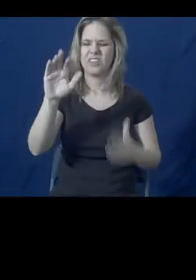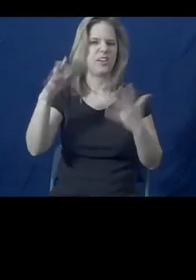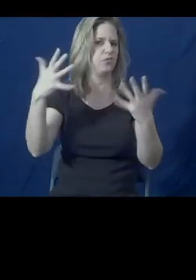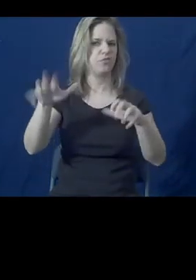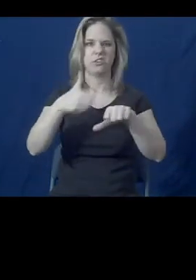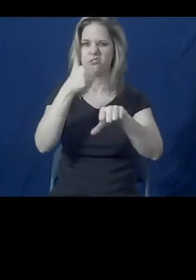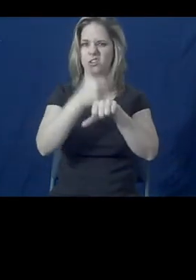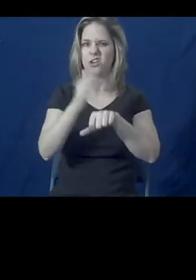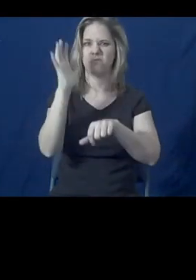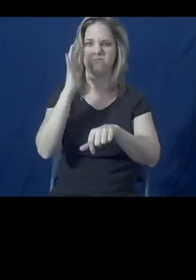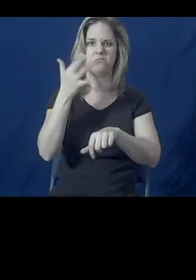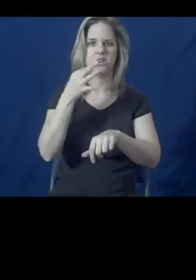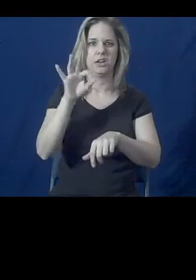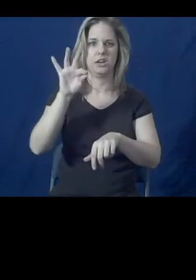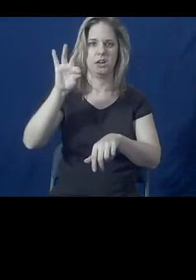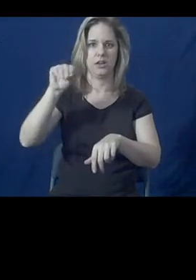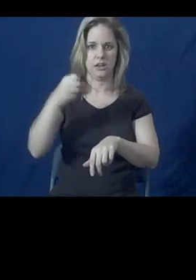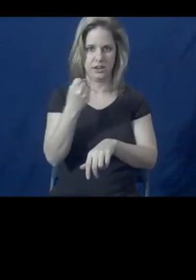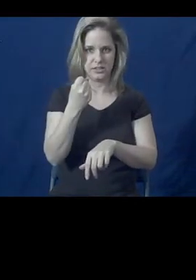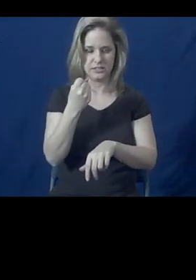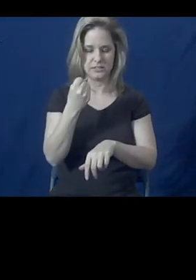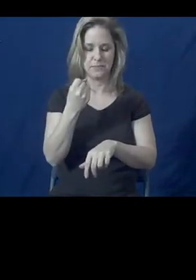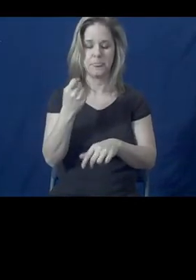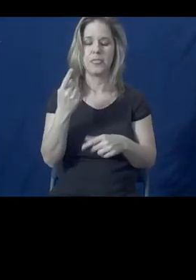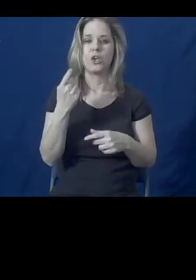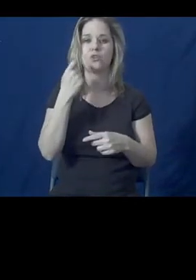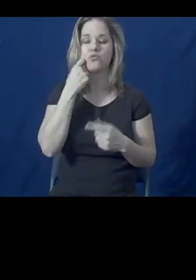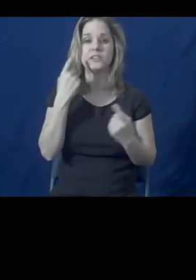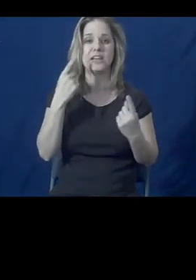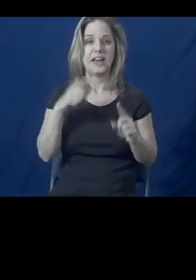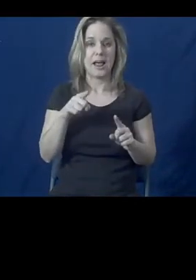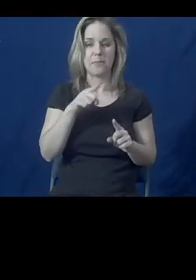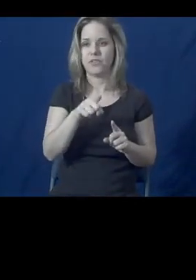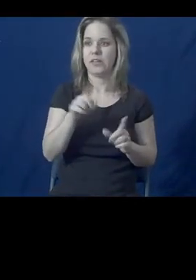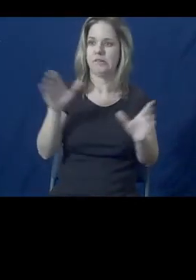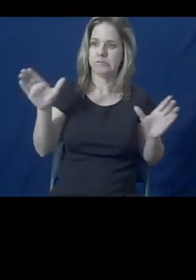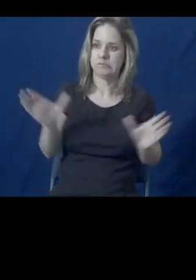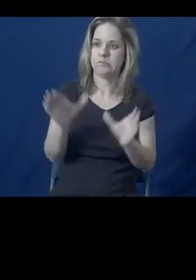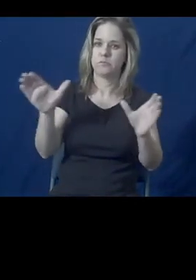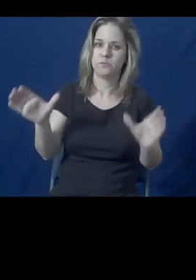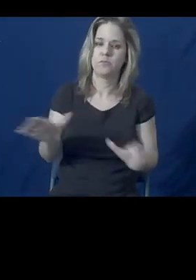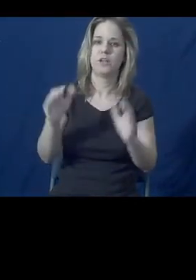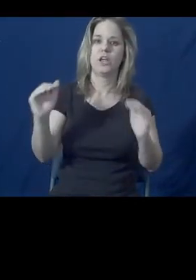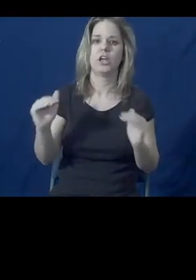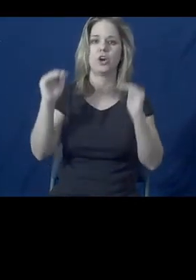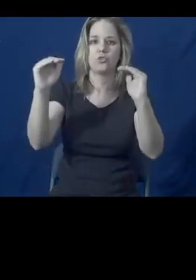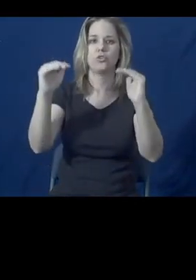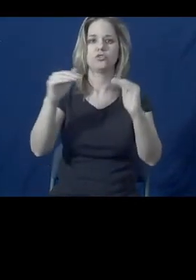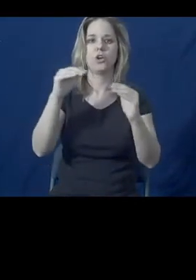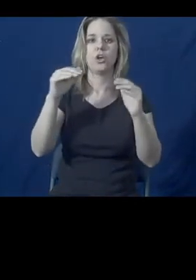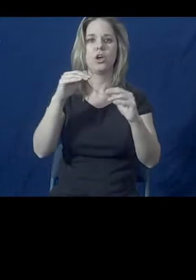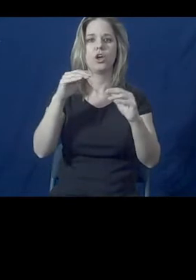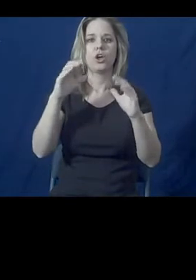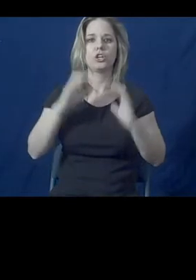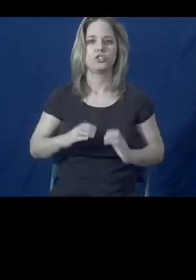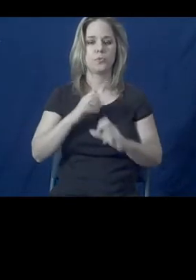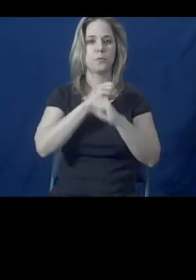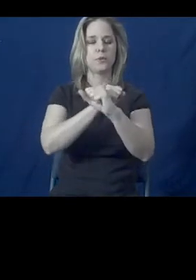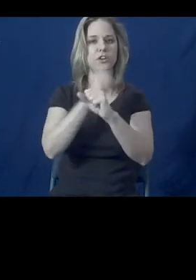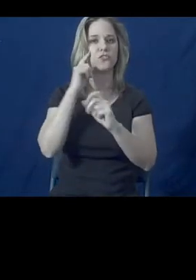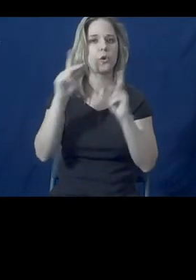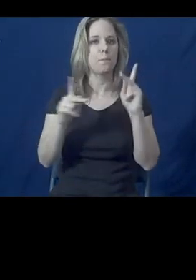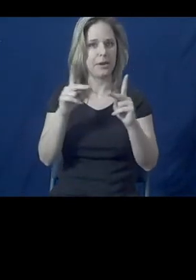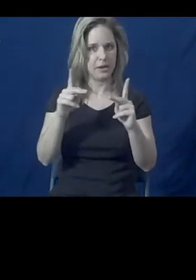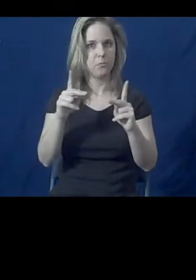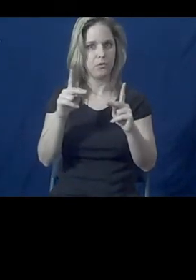and they recently had a campaign to increase consumer protections for people who were facing utility